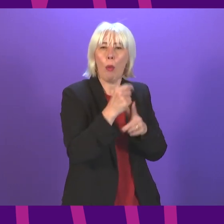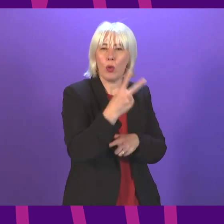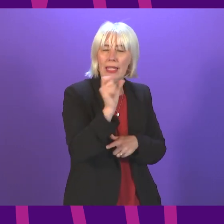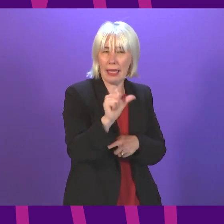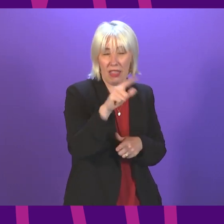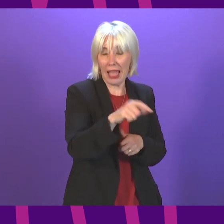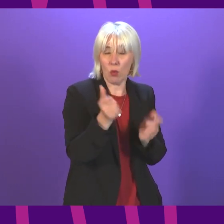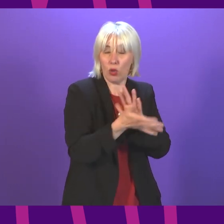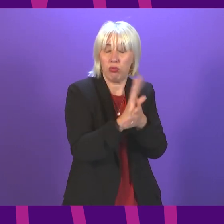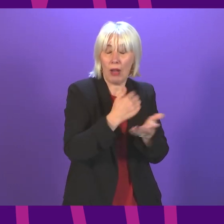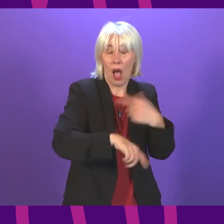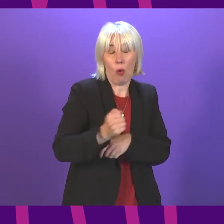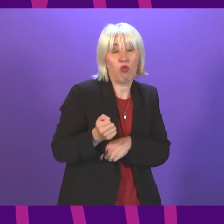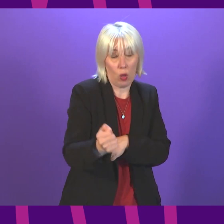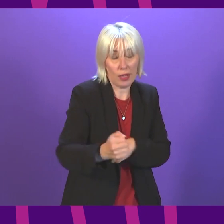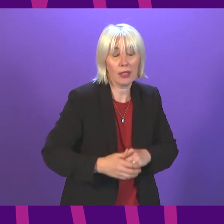our railways? The Minister,